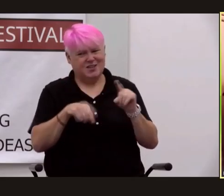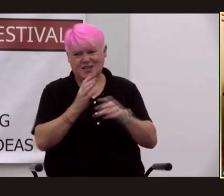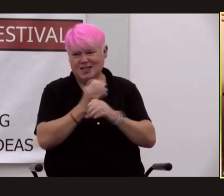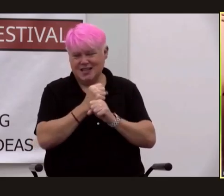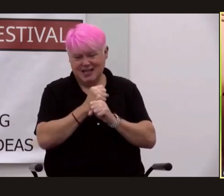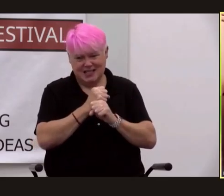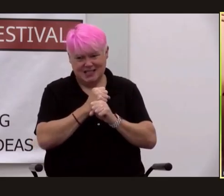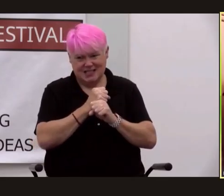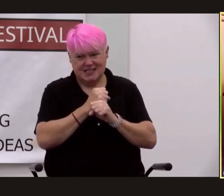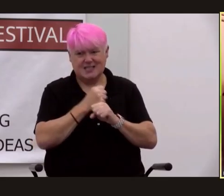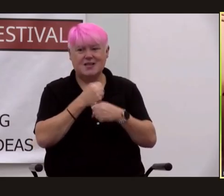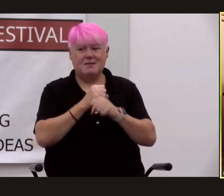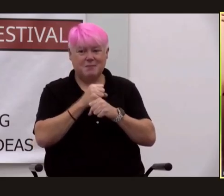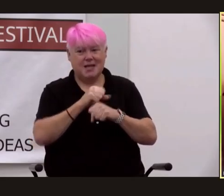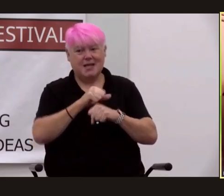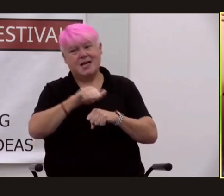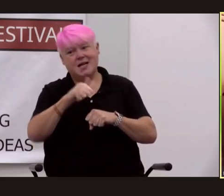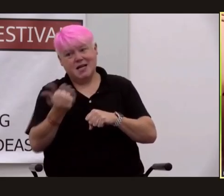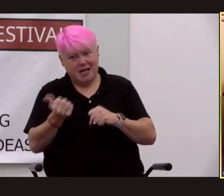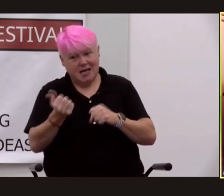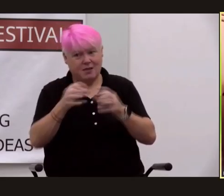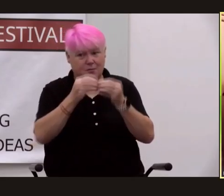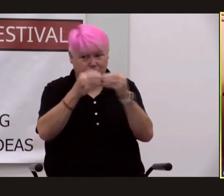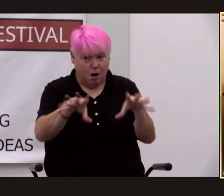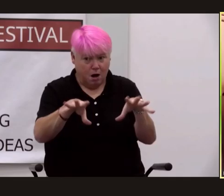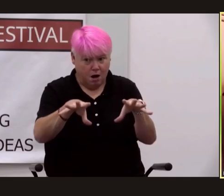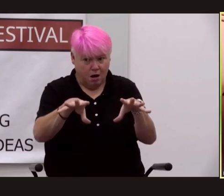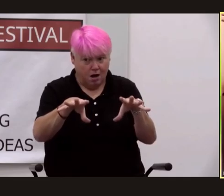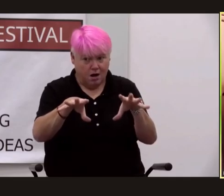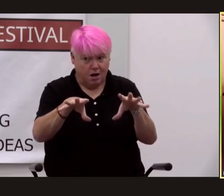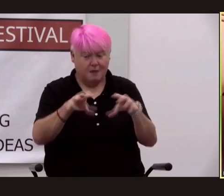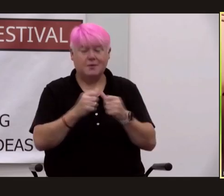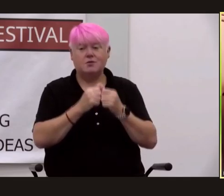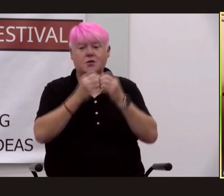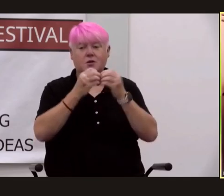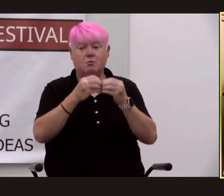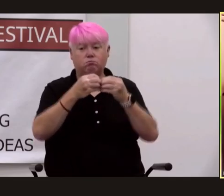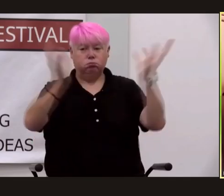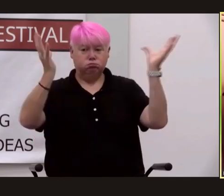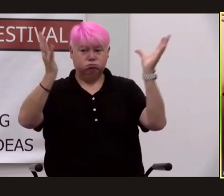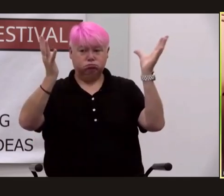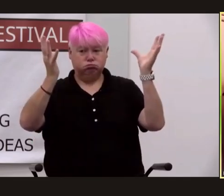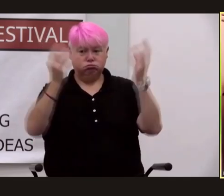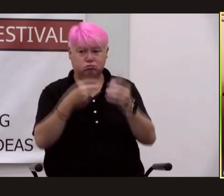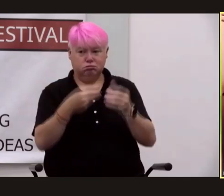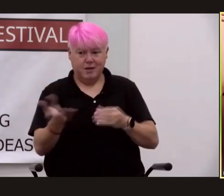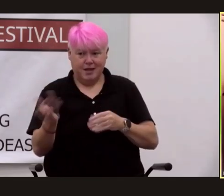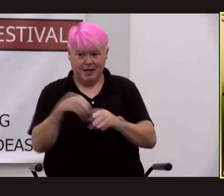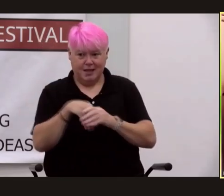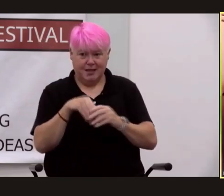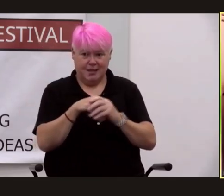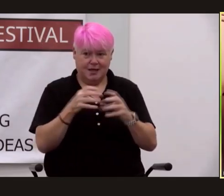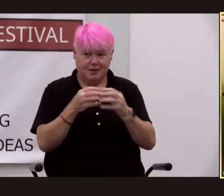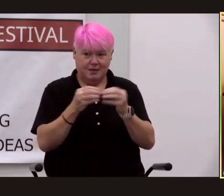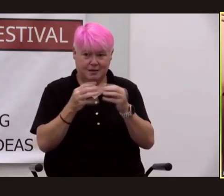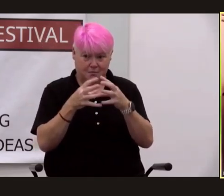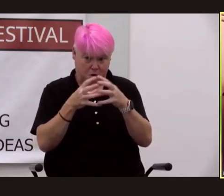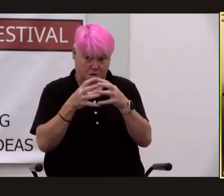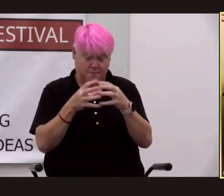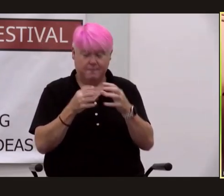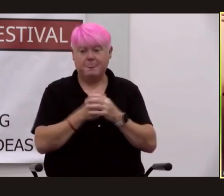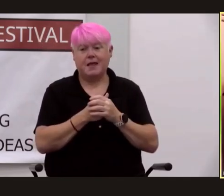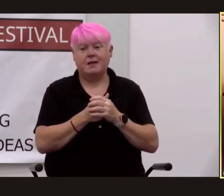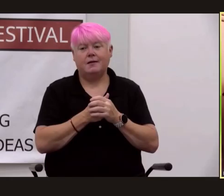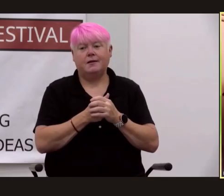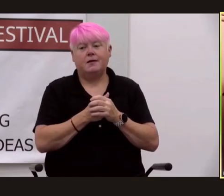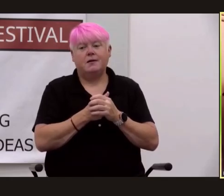bomb that used a different kind of explosive element and they used what was the first artificial element